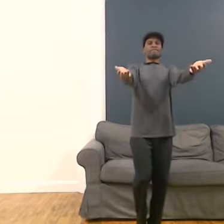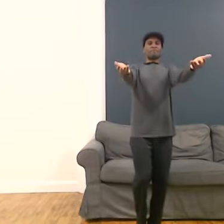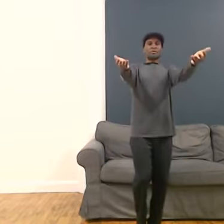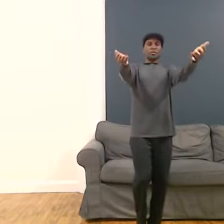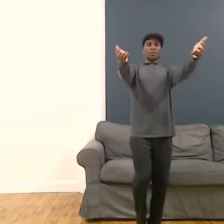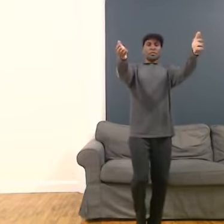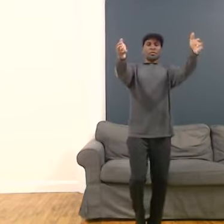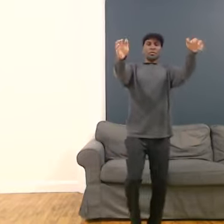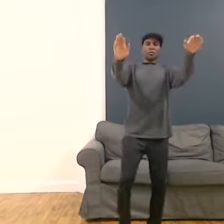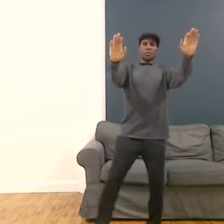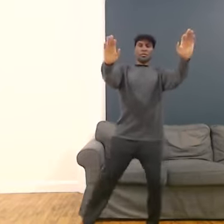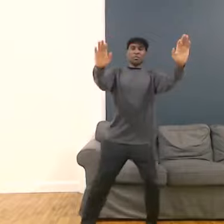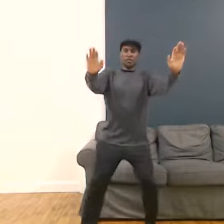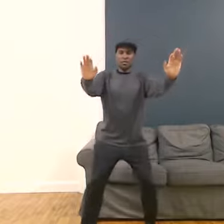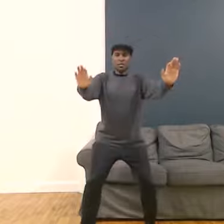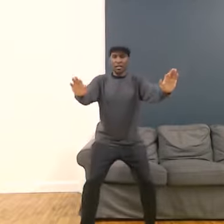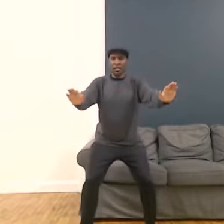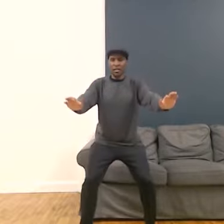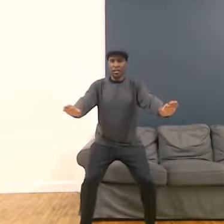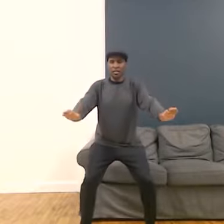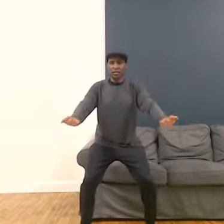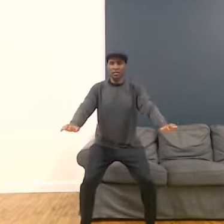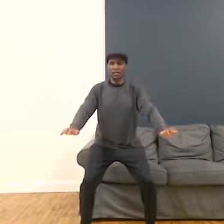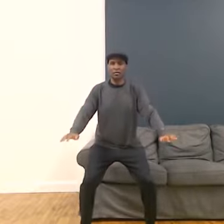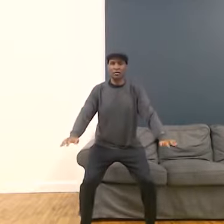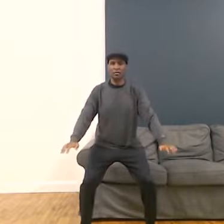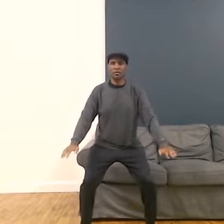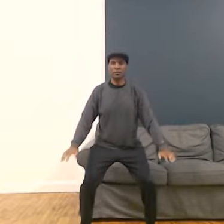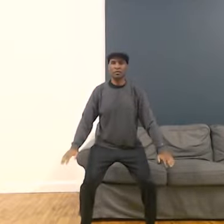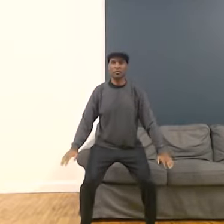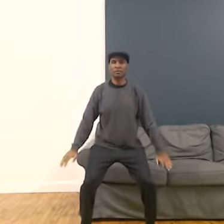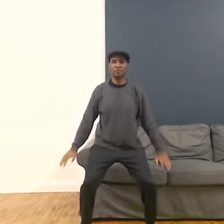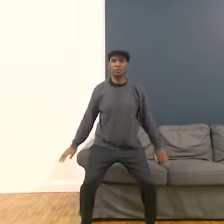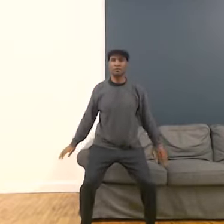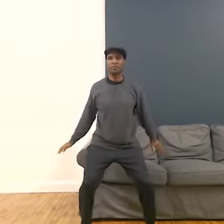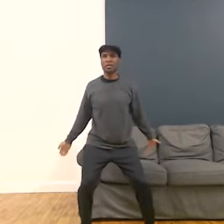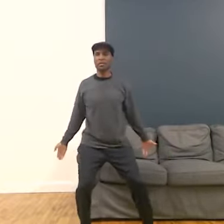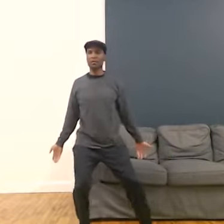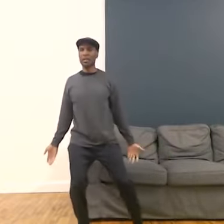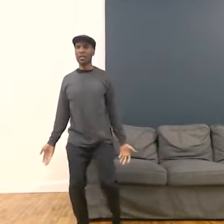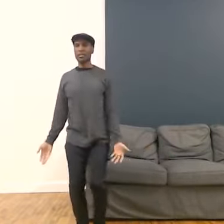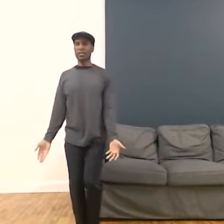You can do some sinking, rising.